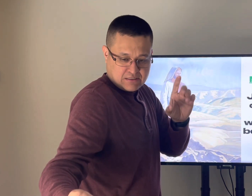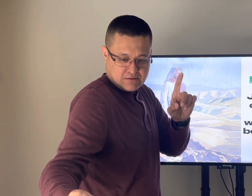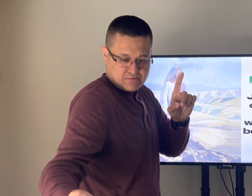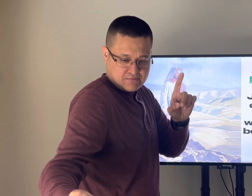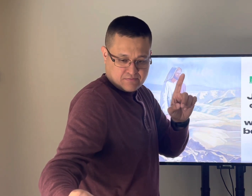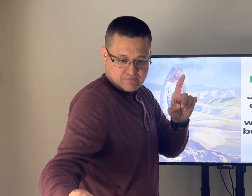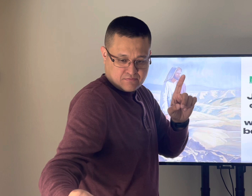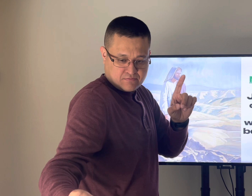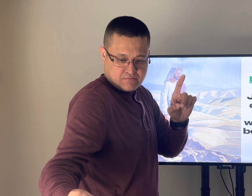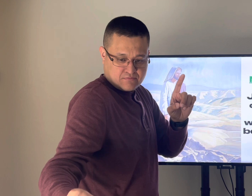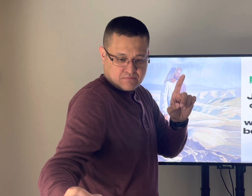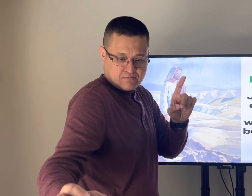just one second